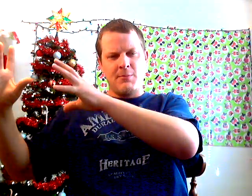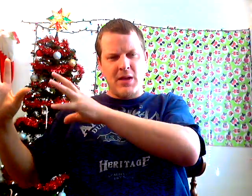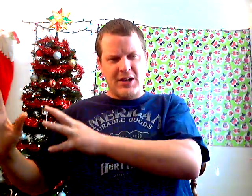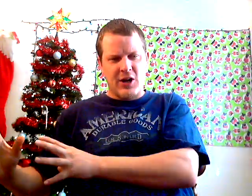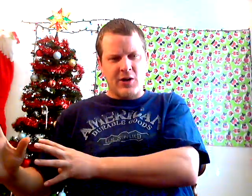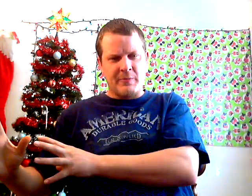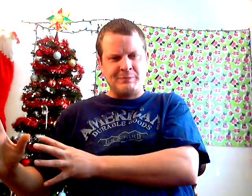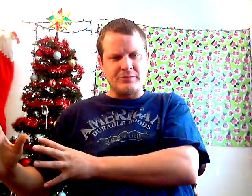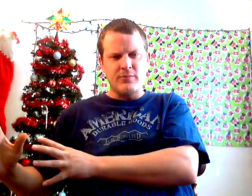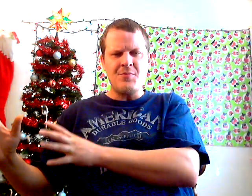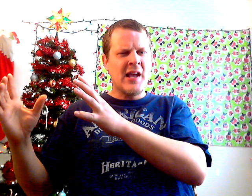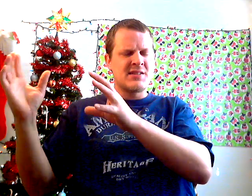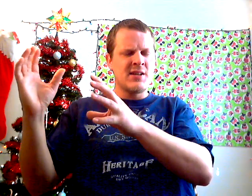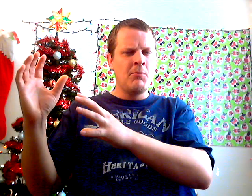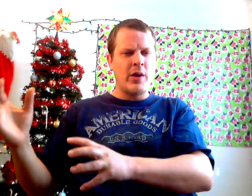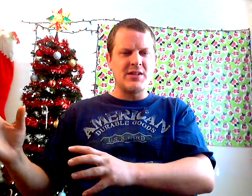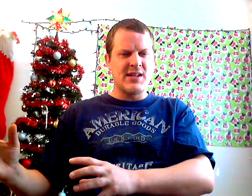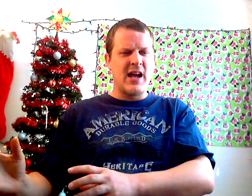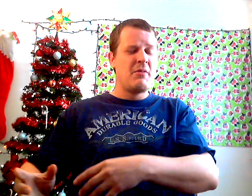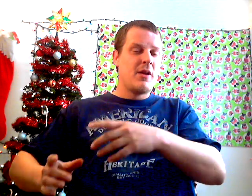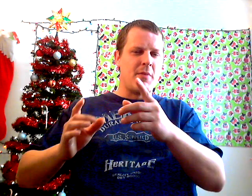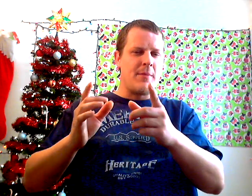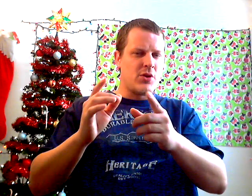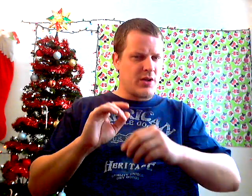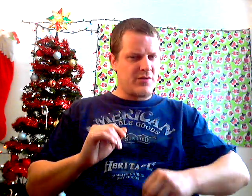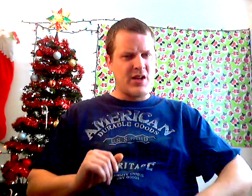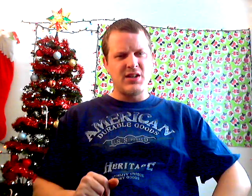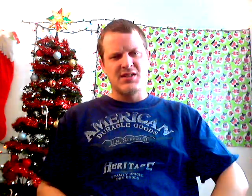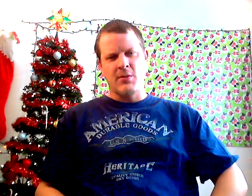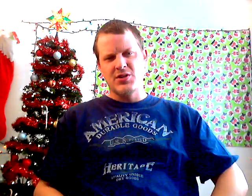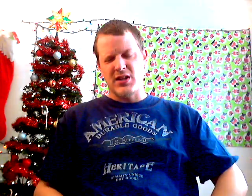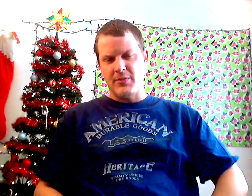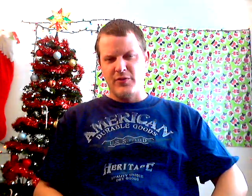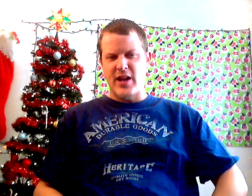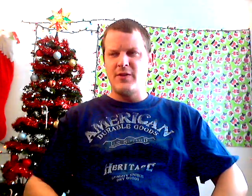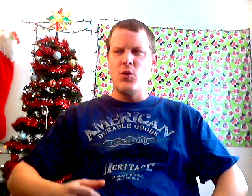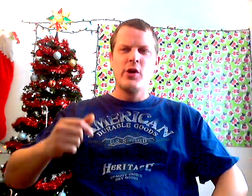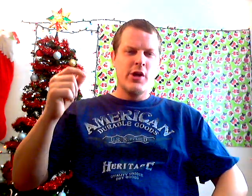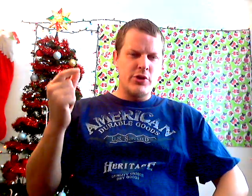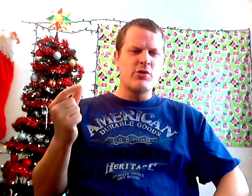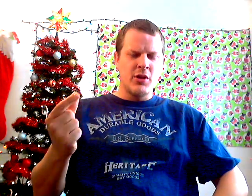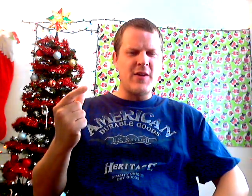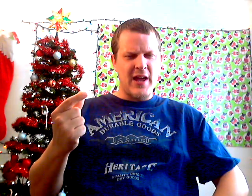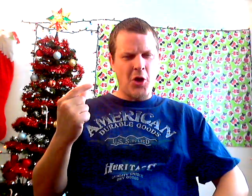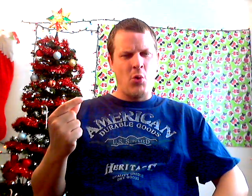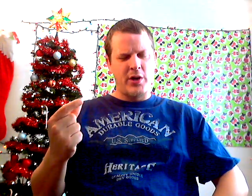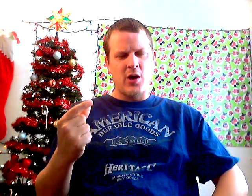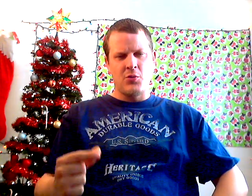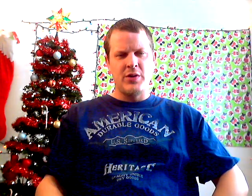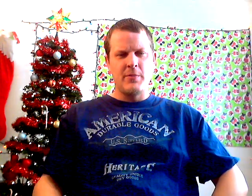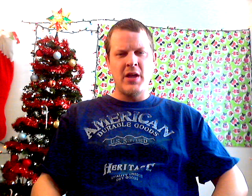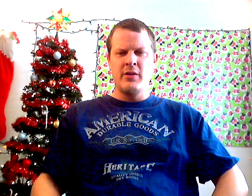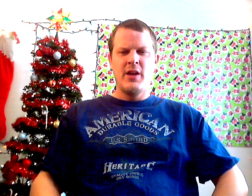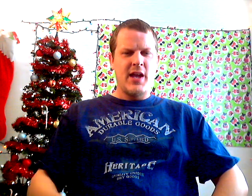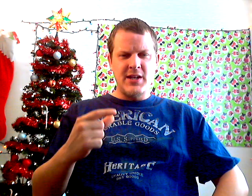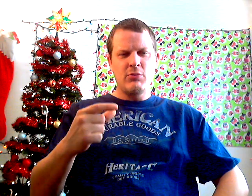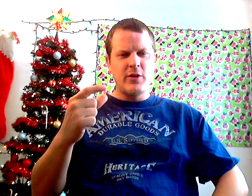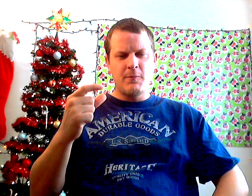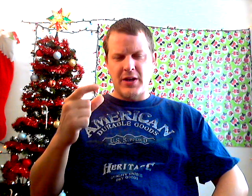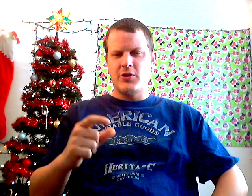Hitman Hart, at some point in time, maybe you could have done it at SummerSlam of 94, you could have had Owen Hart win the belt. And he would have been a